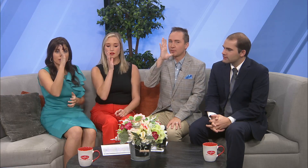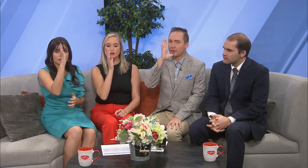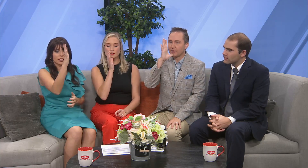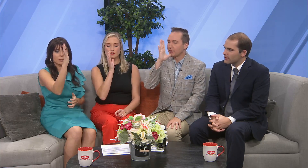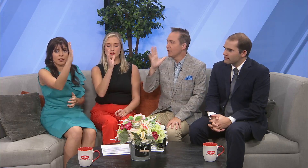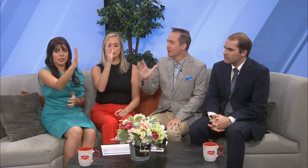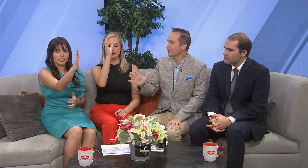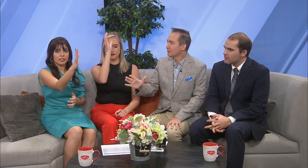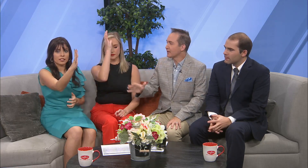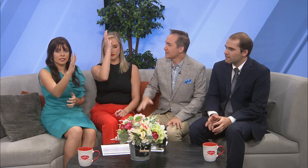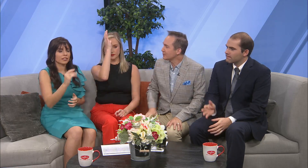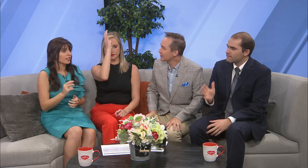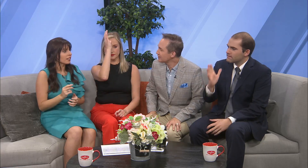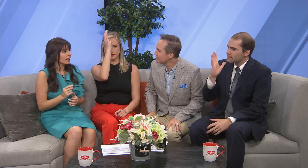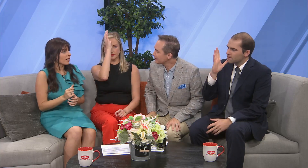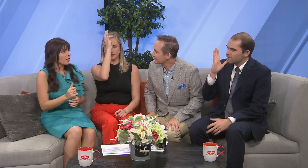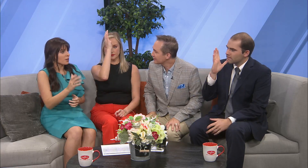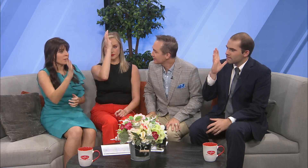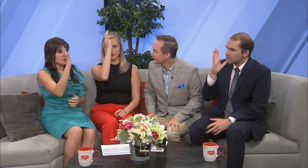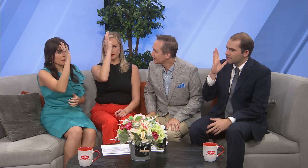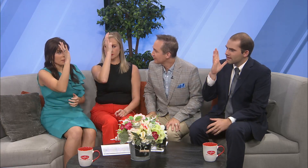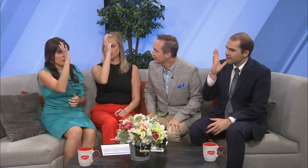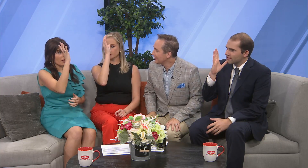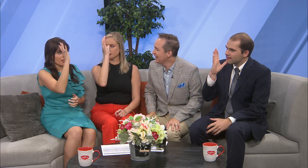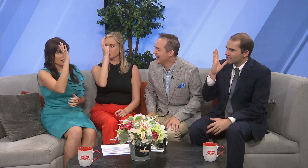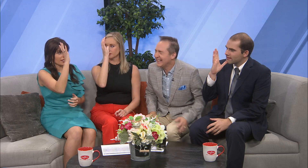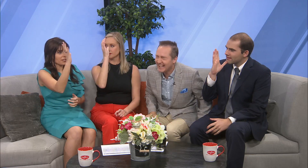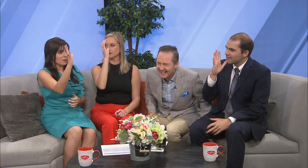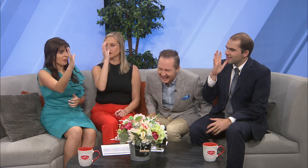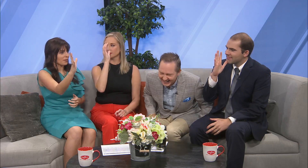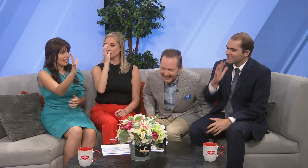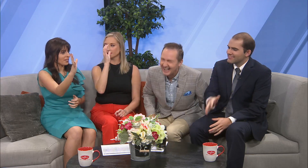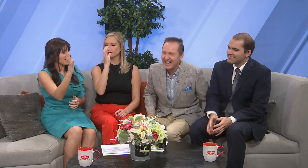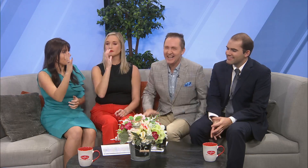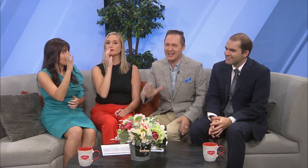mother, wait, what did you do? So I remember it's mother and then grandmother, right? Or did I do?